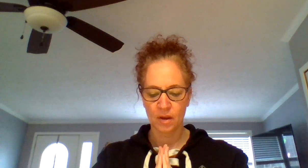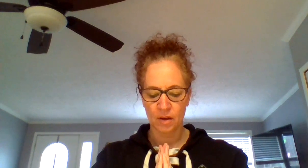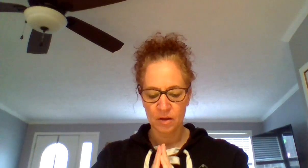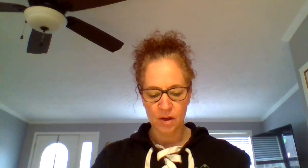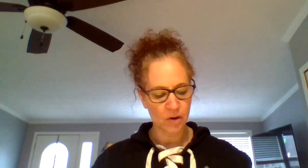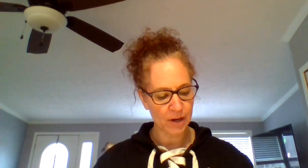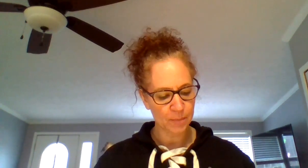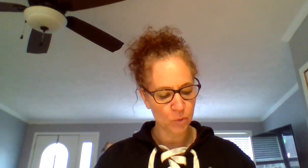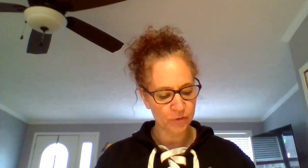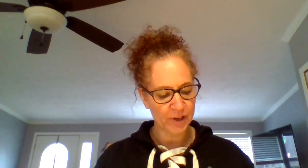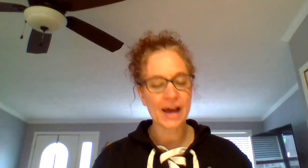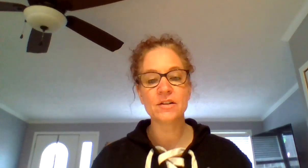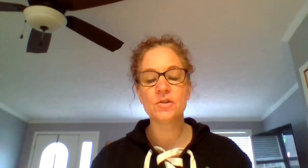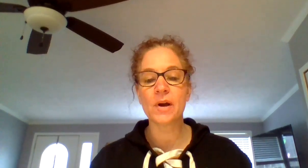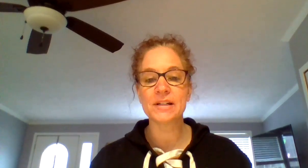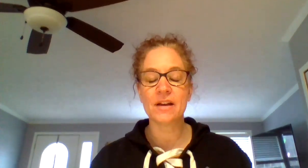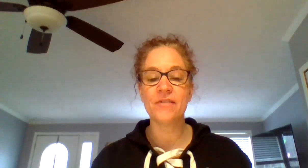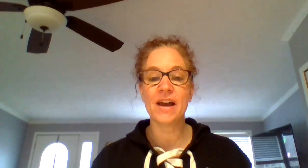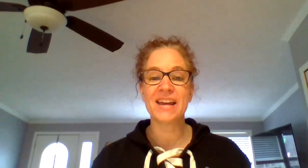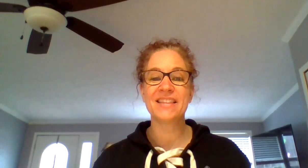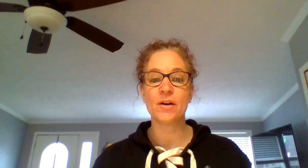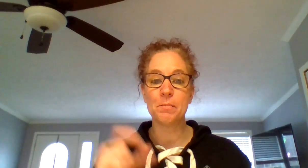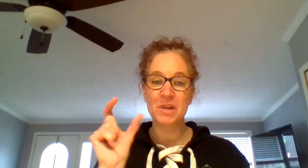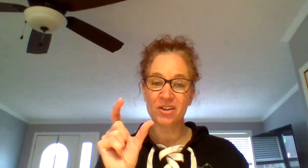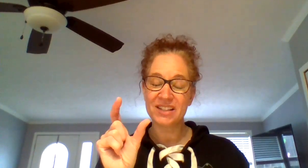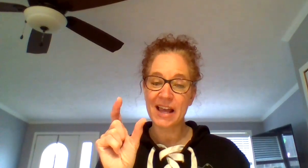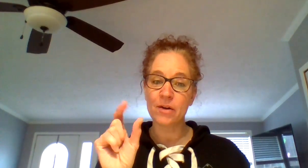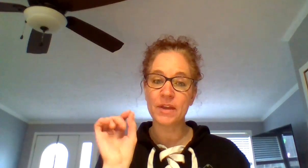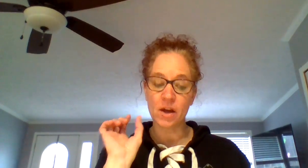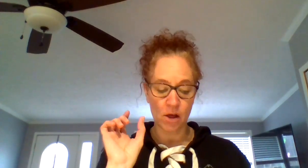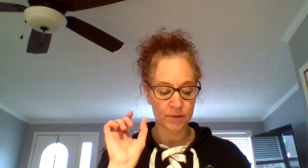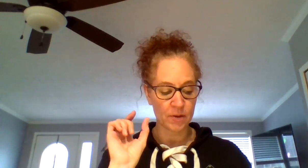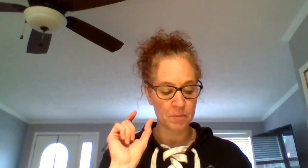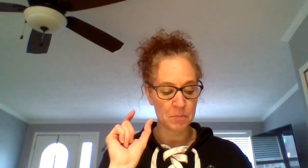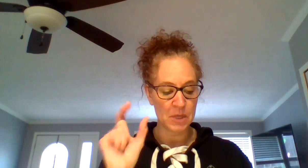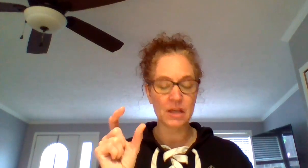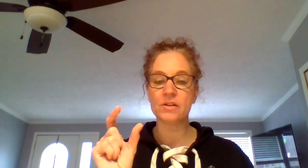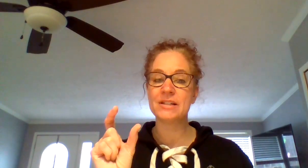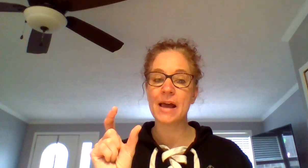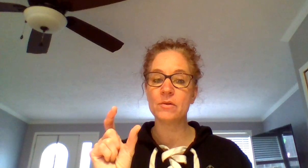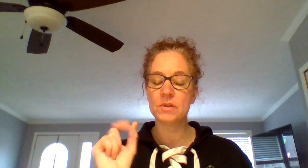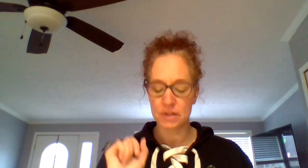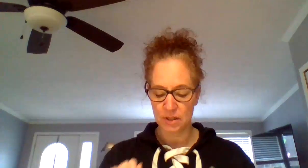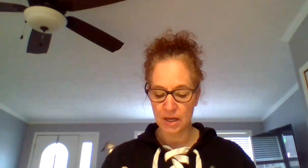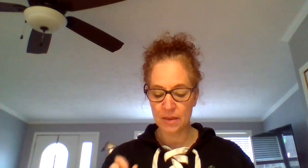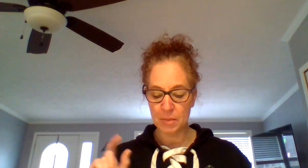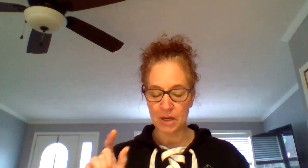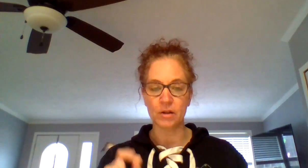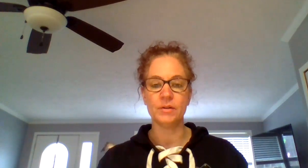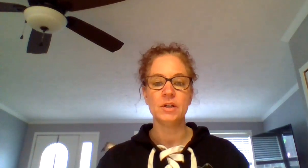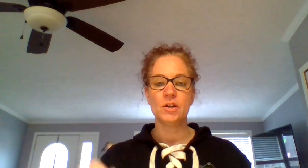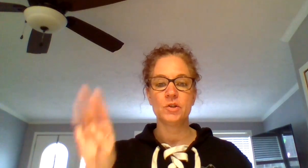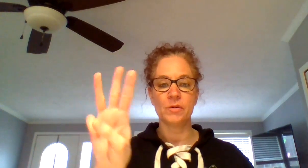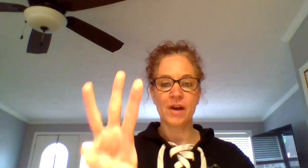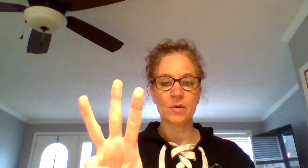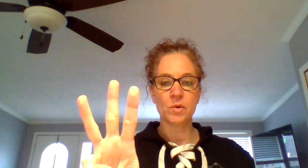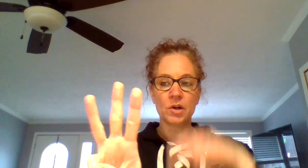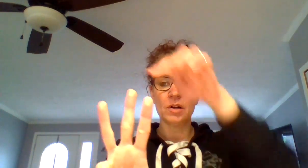All right. Moving on to identifying the middle sound. They call it the medial sounds in the middle. So we've got a word